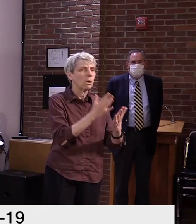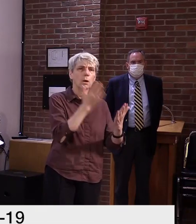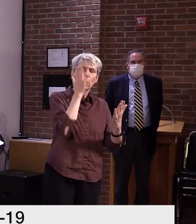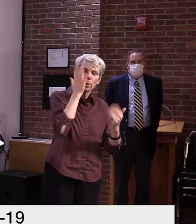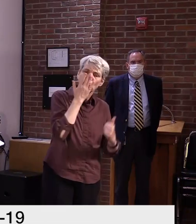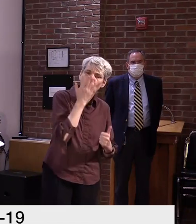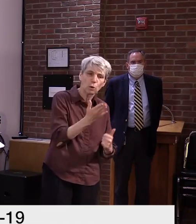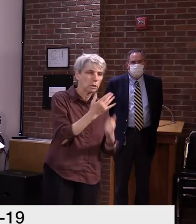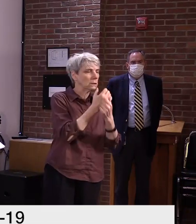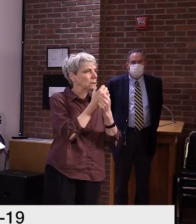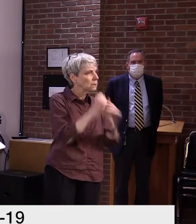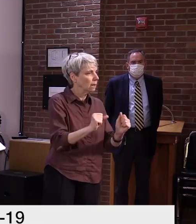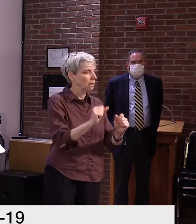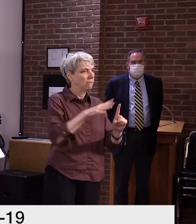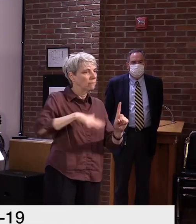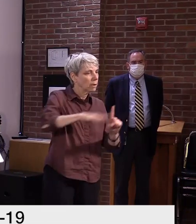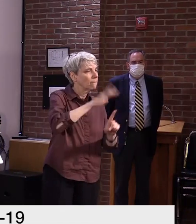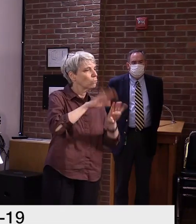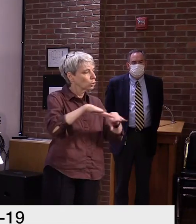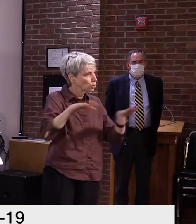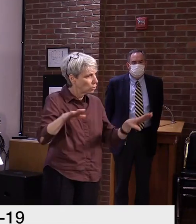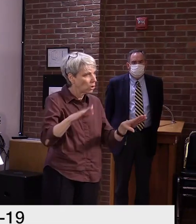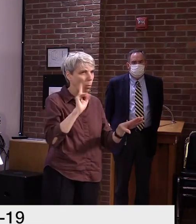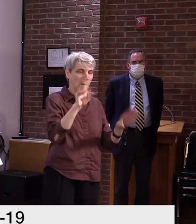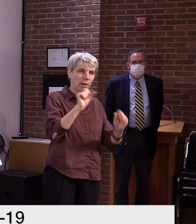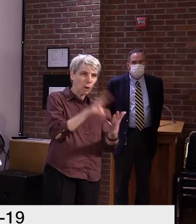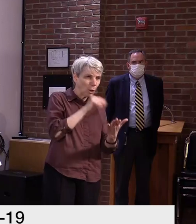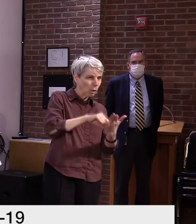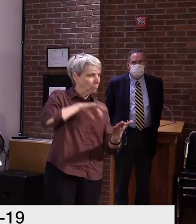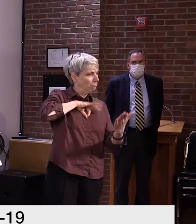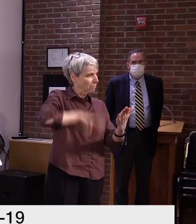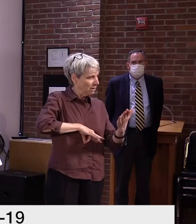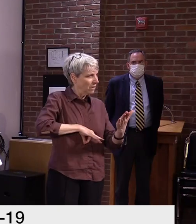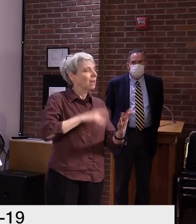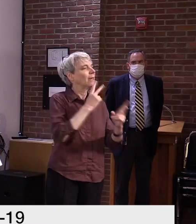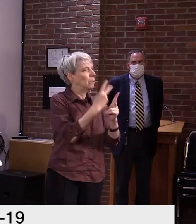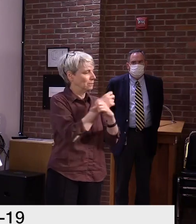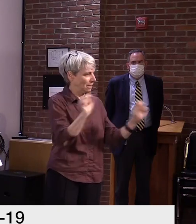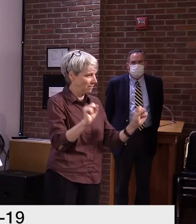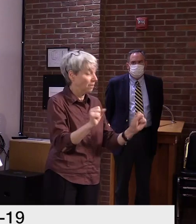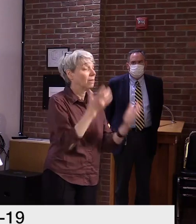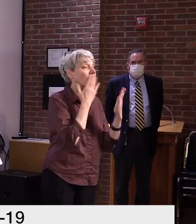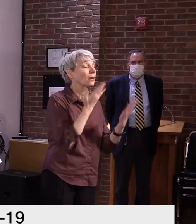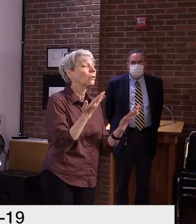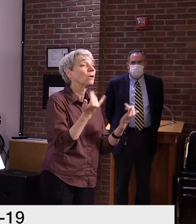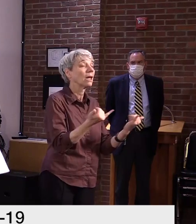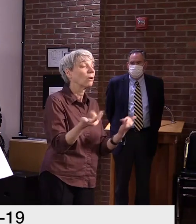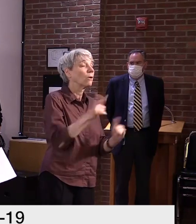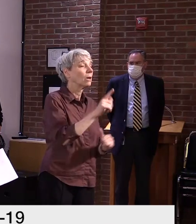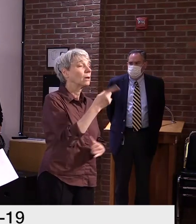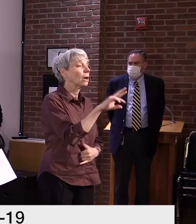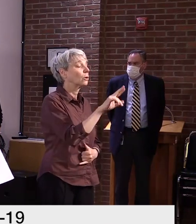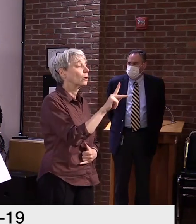for education and a safe one as well. Thank you. I'll turn it over to Dr. Pelso.